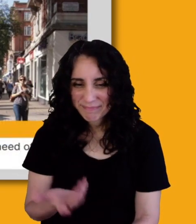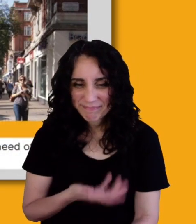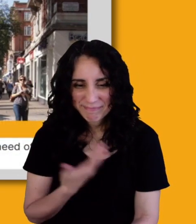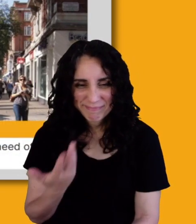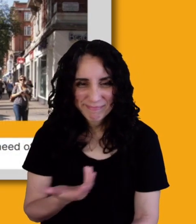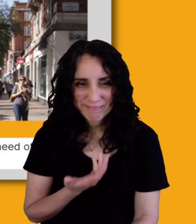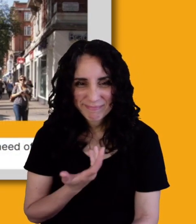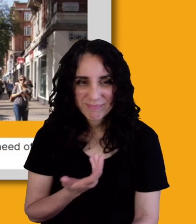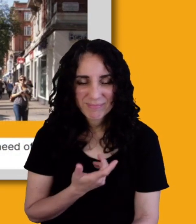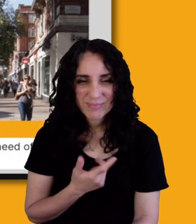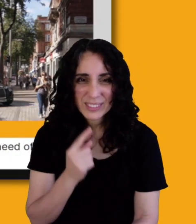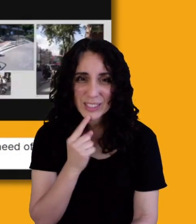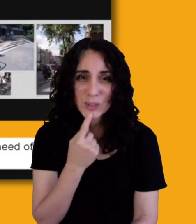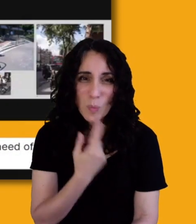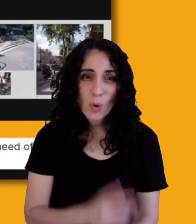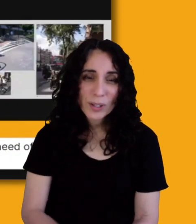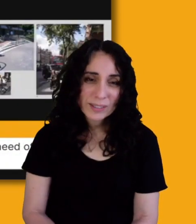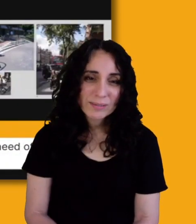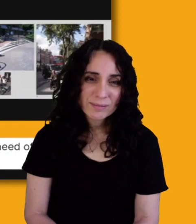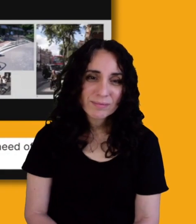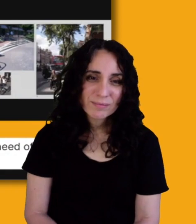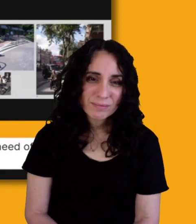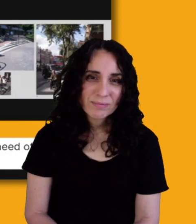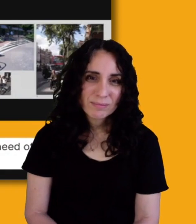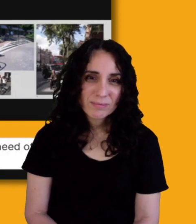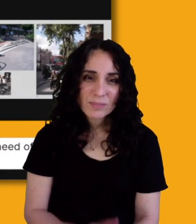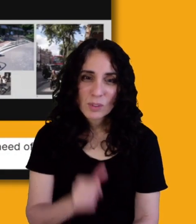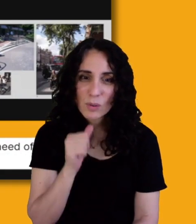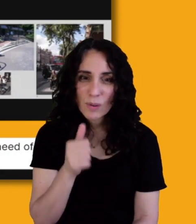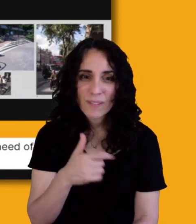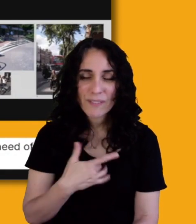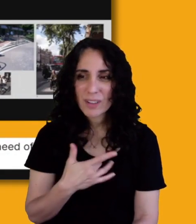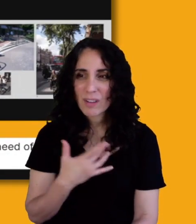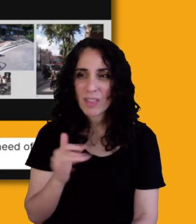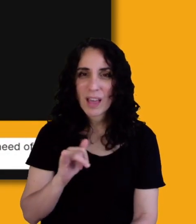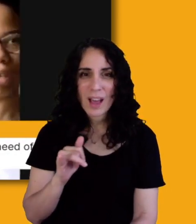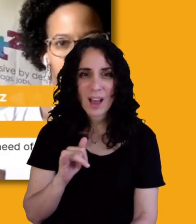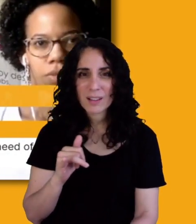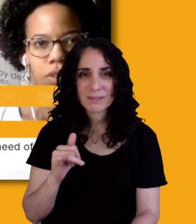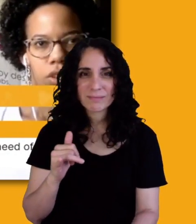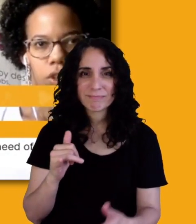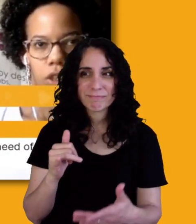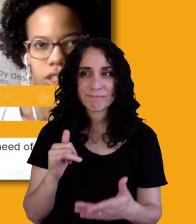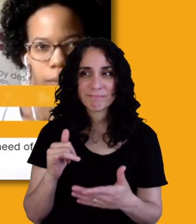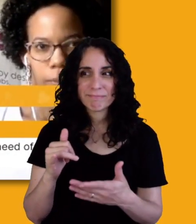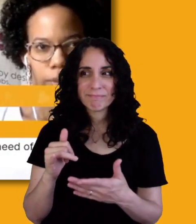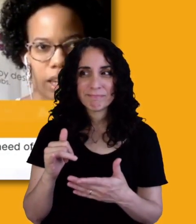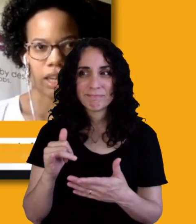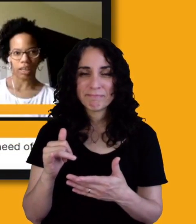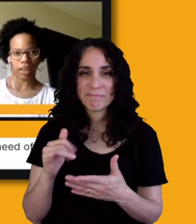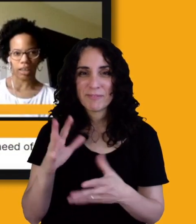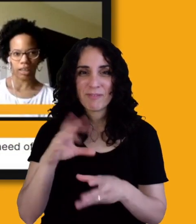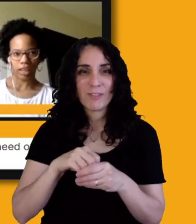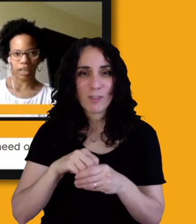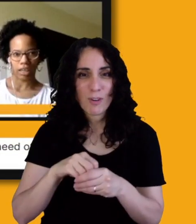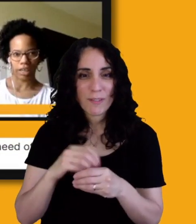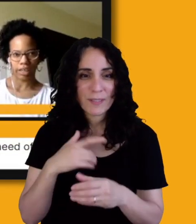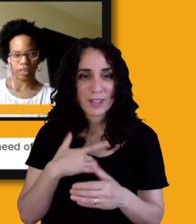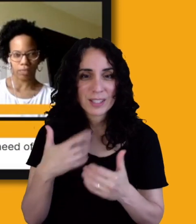it's very disappointing because you don't feel a part of, you feel like you're separate. Like it, it, being